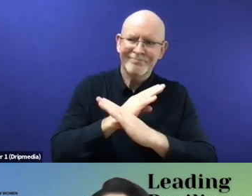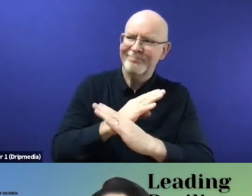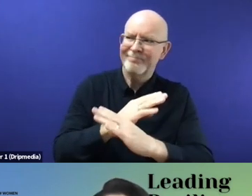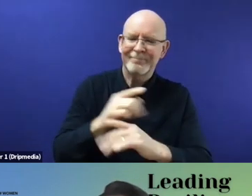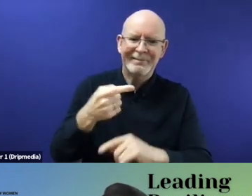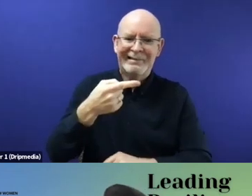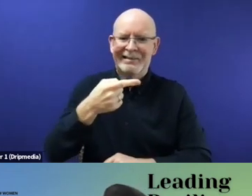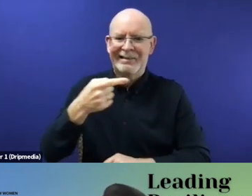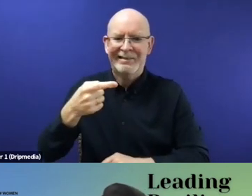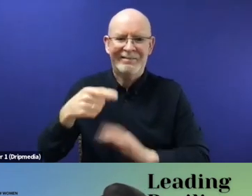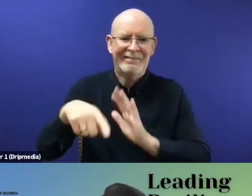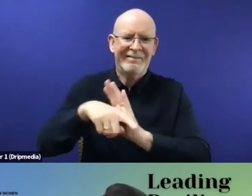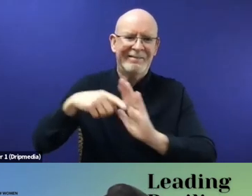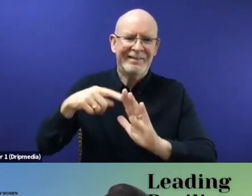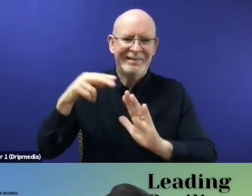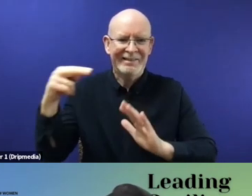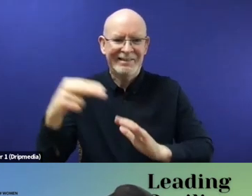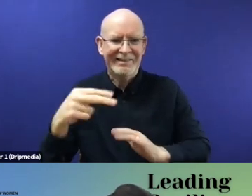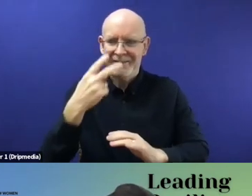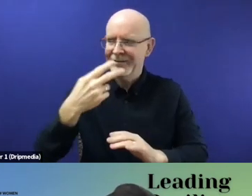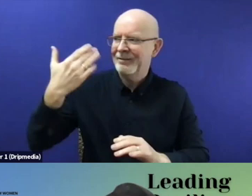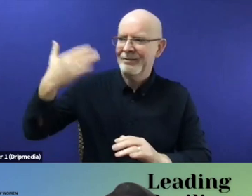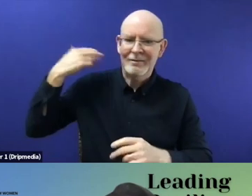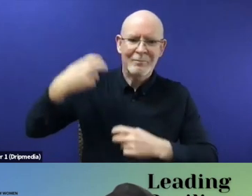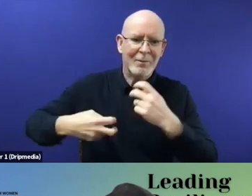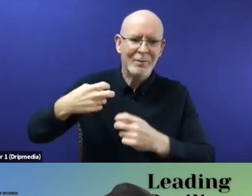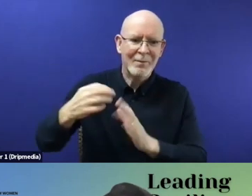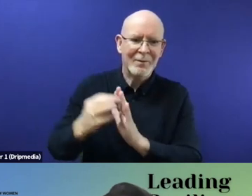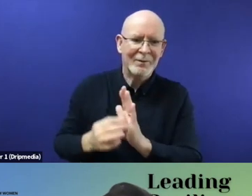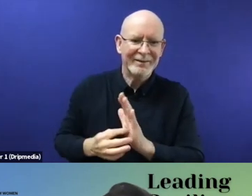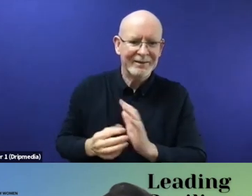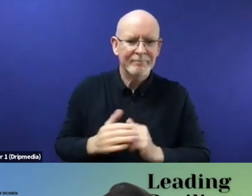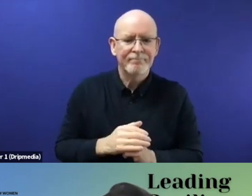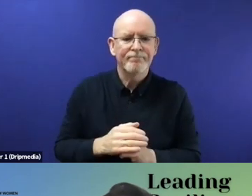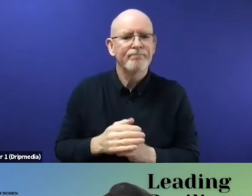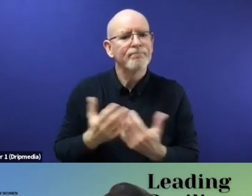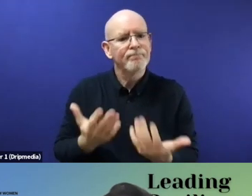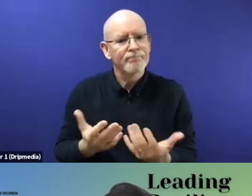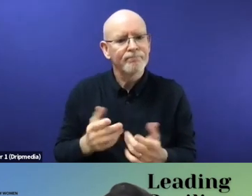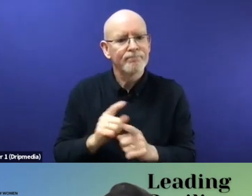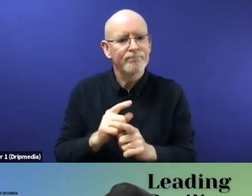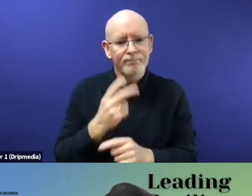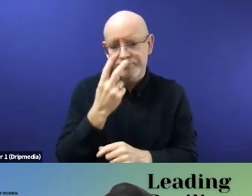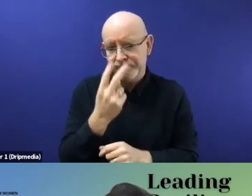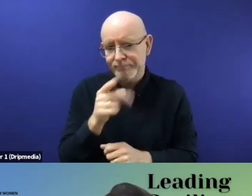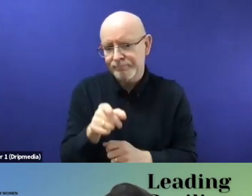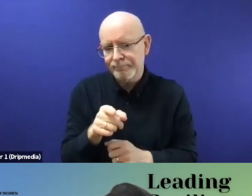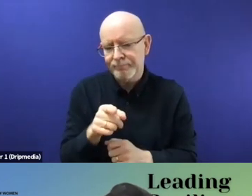also remembering how the global company of refugees indeed set the ground for this additional